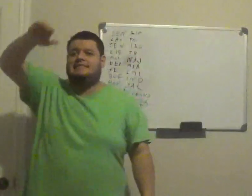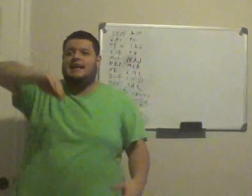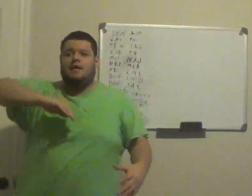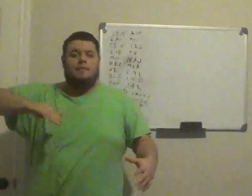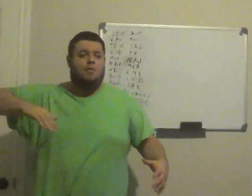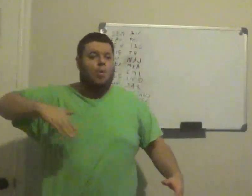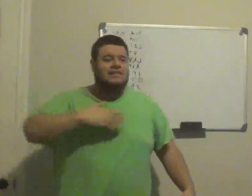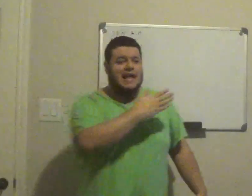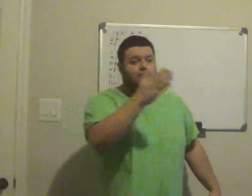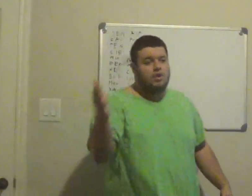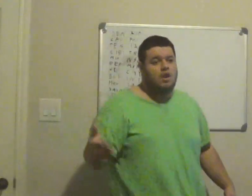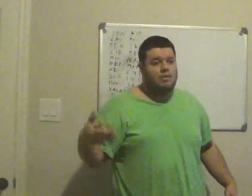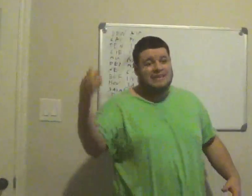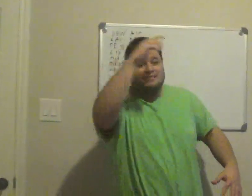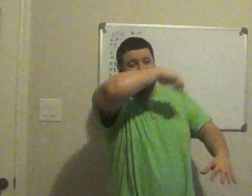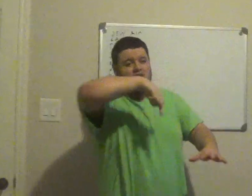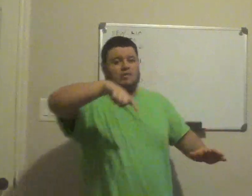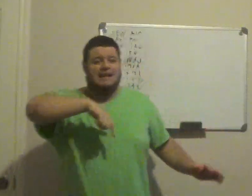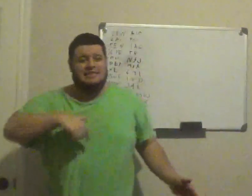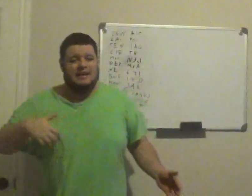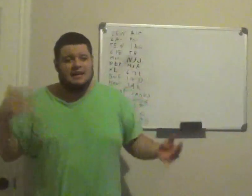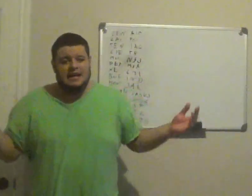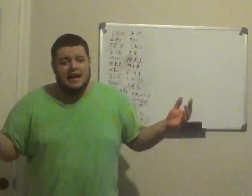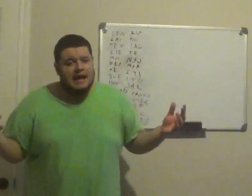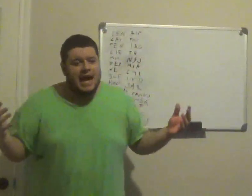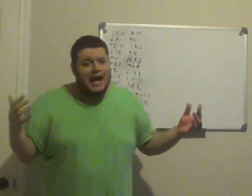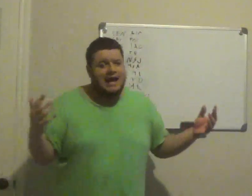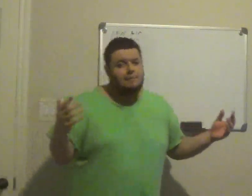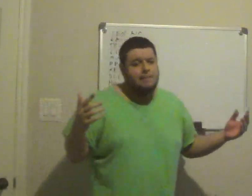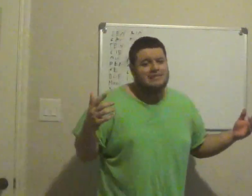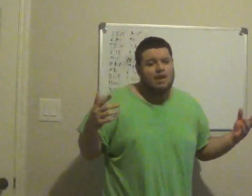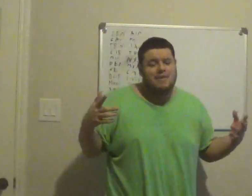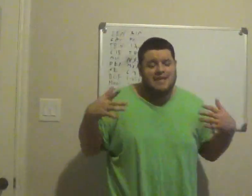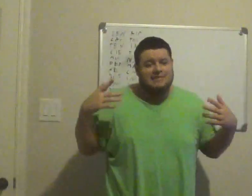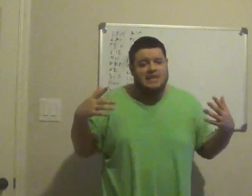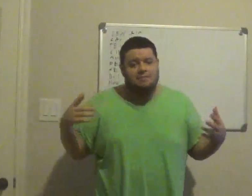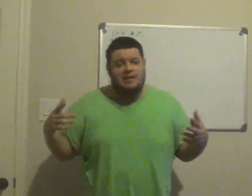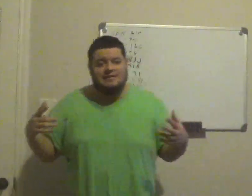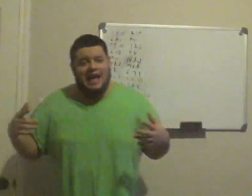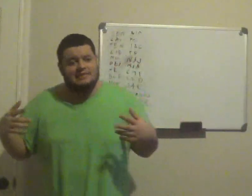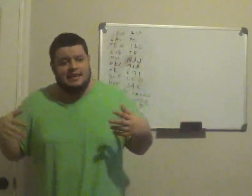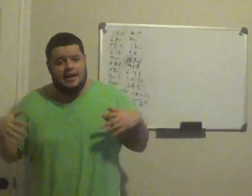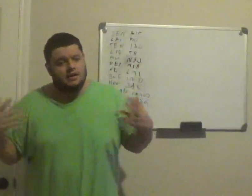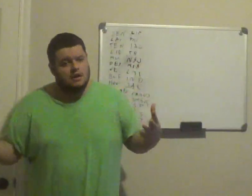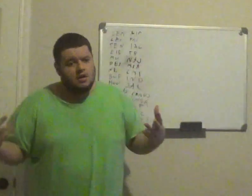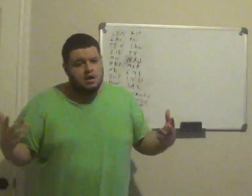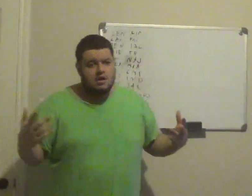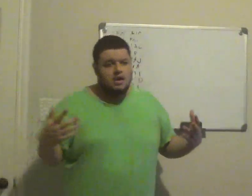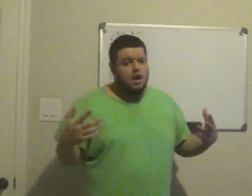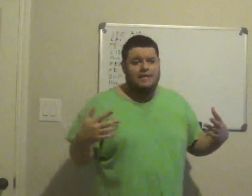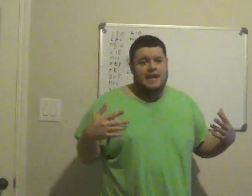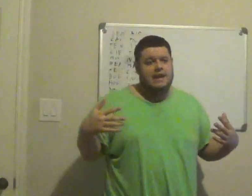it's like one level, you know, it's like a circle, I think, I have people tell me that I think I'm such a, you know, that